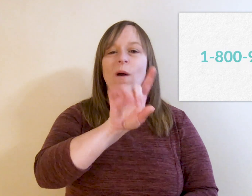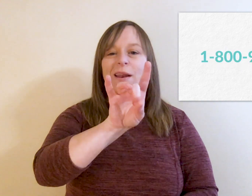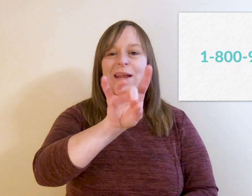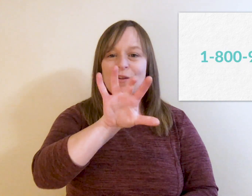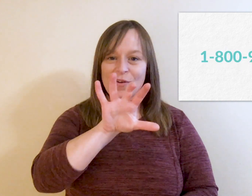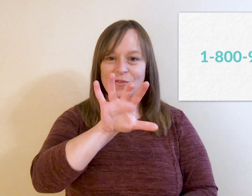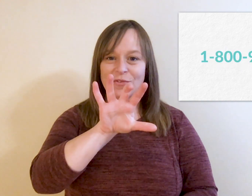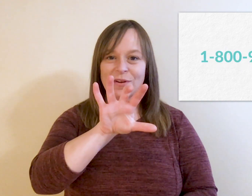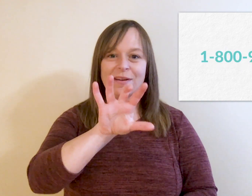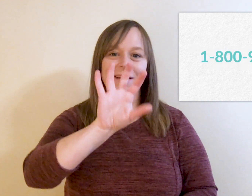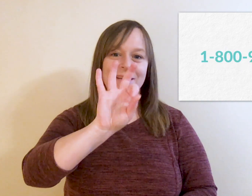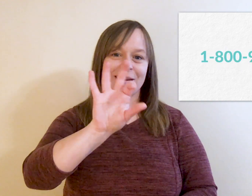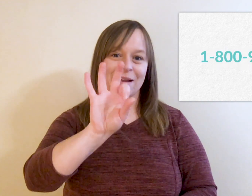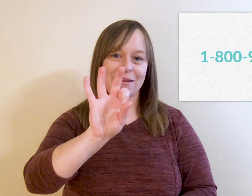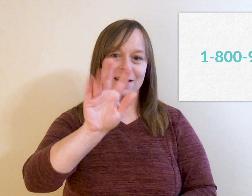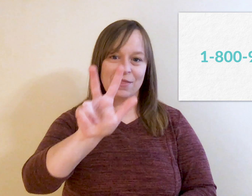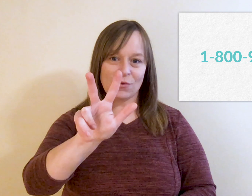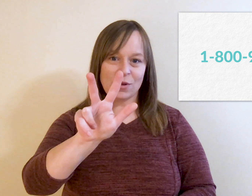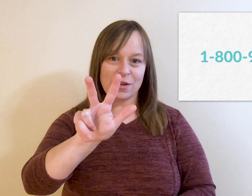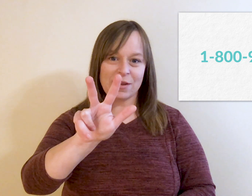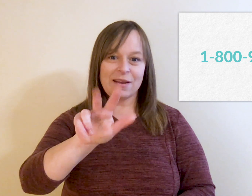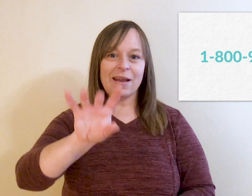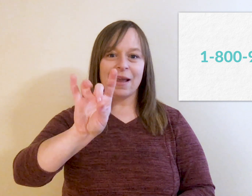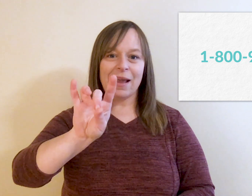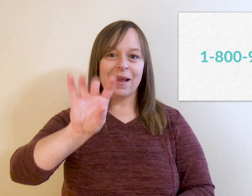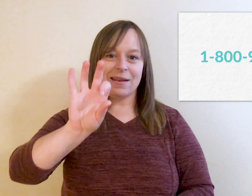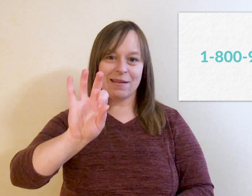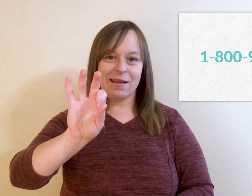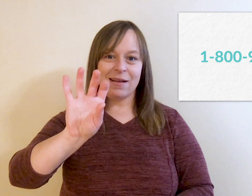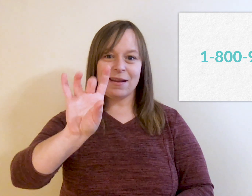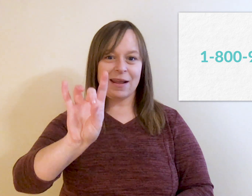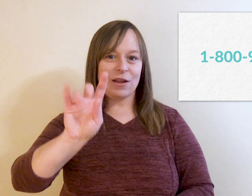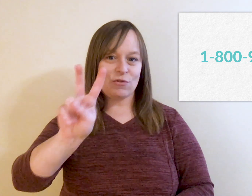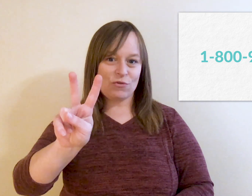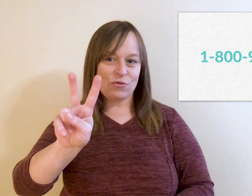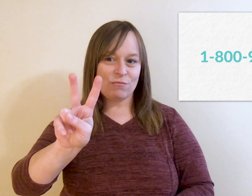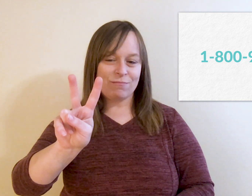1-800-993-8982.